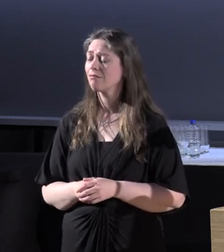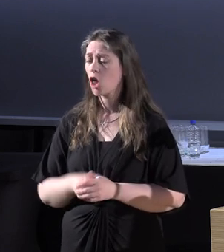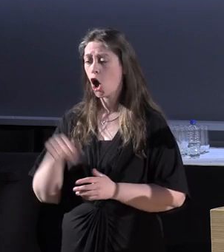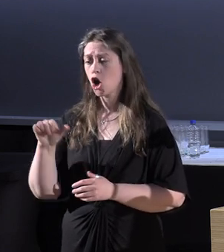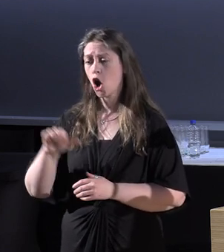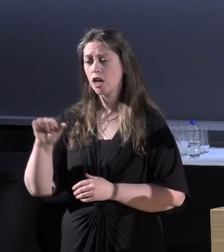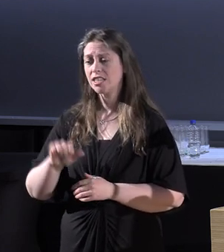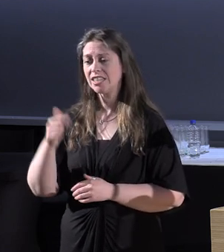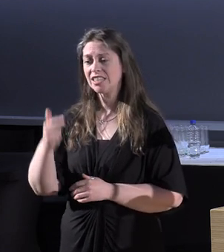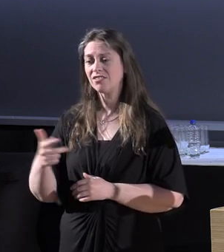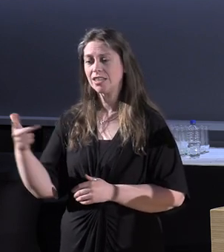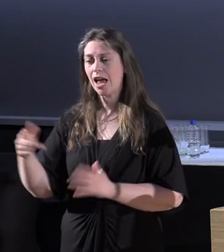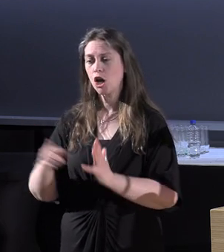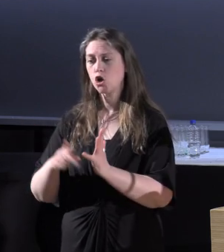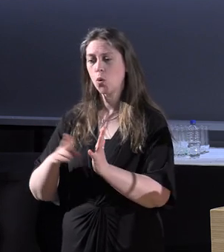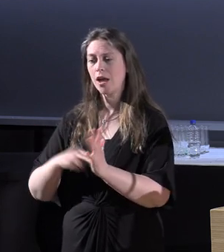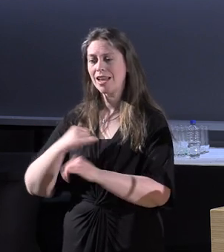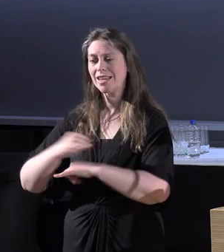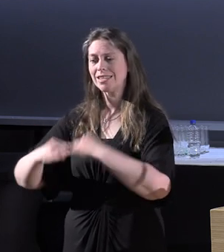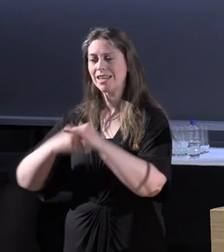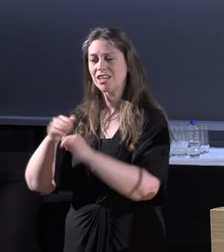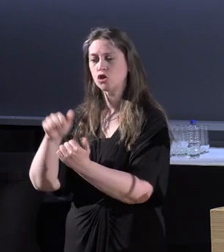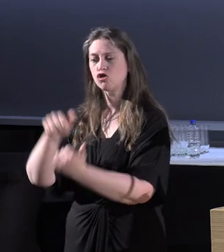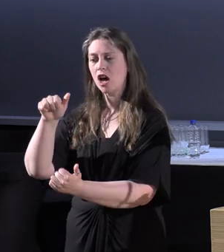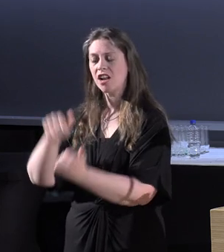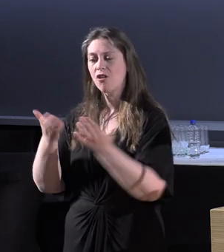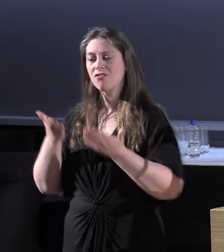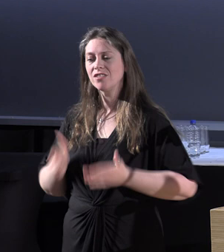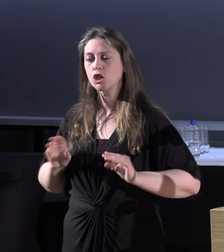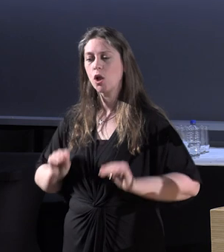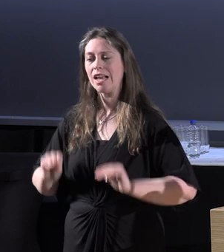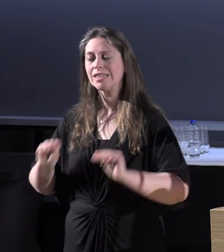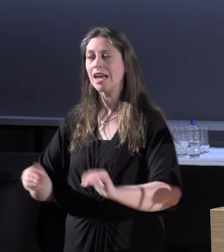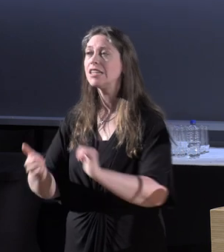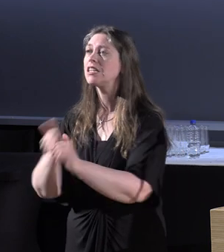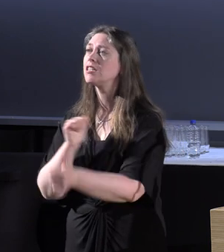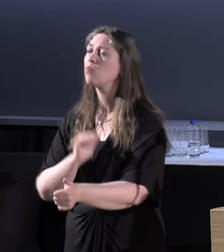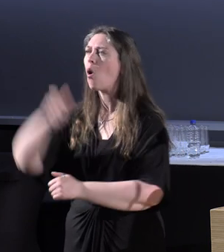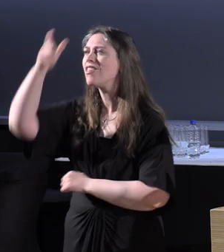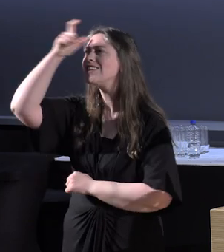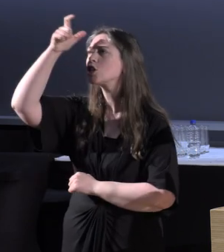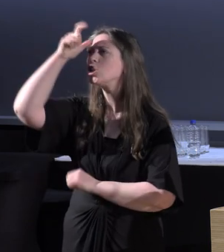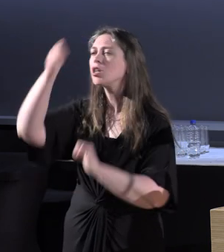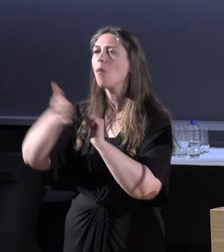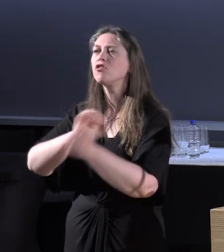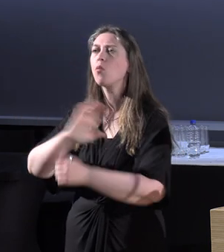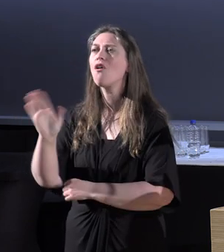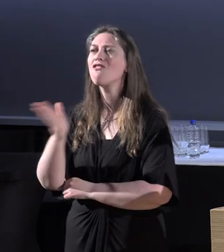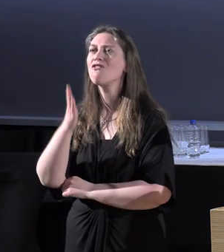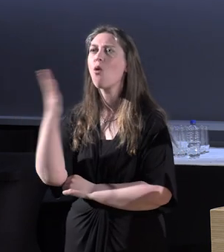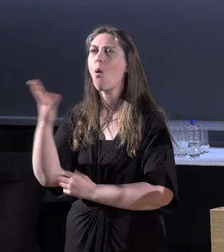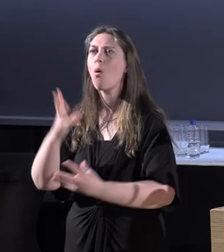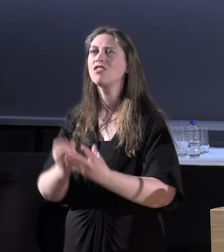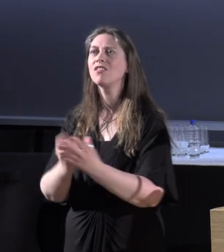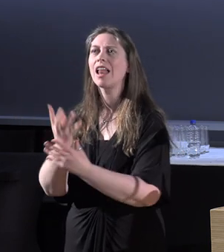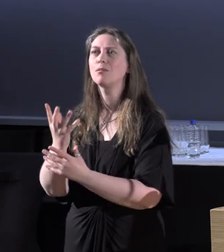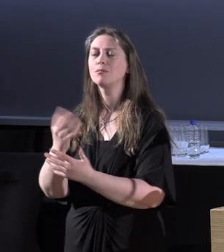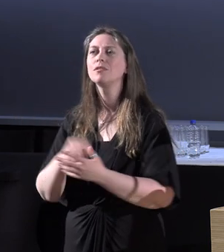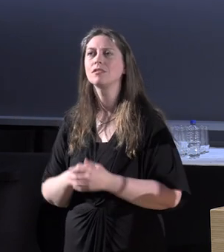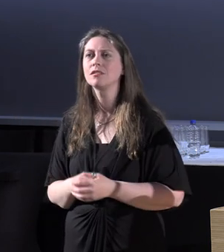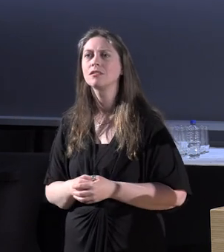1978, the UN International Charter for Physical Education and Sport, where this concept of sport for all was developed.